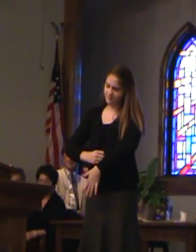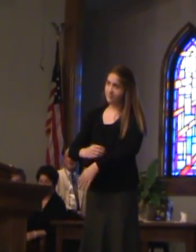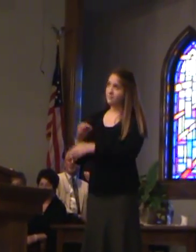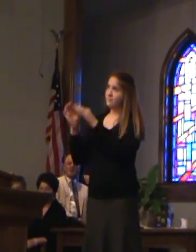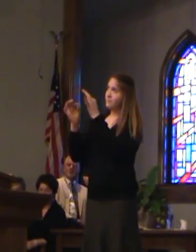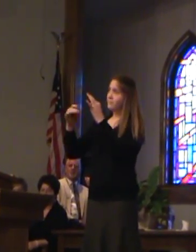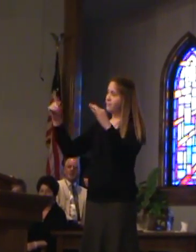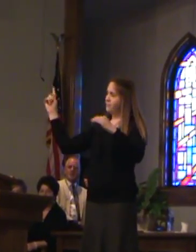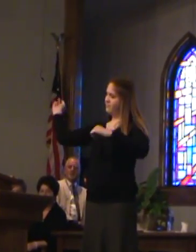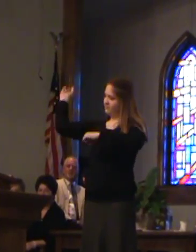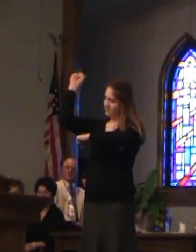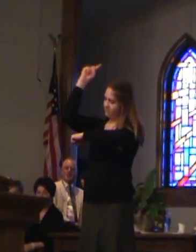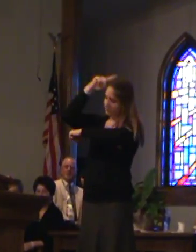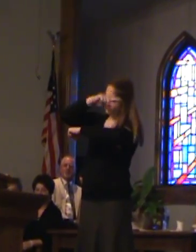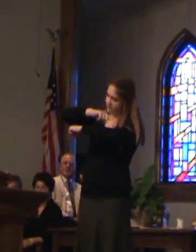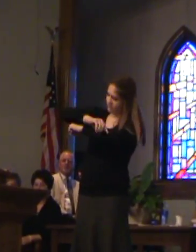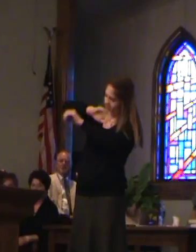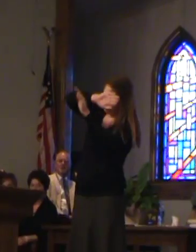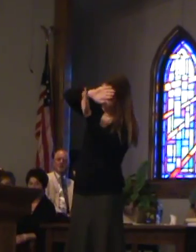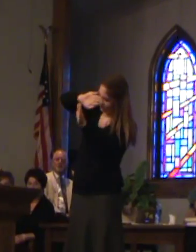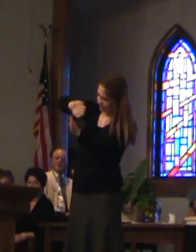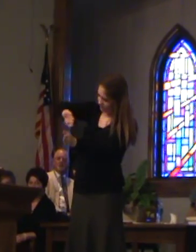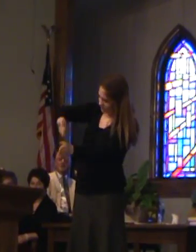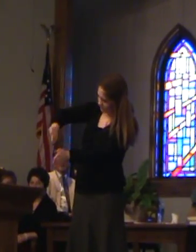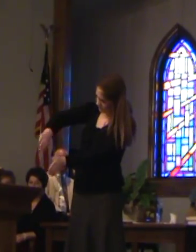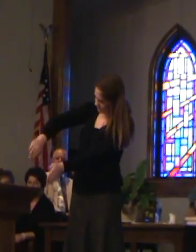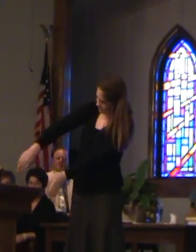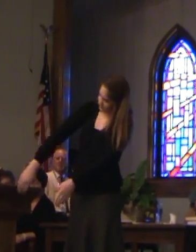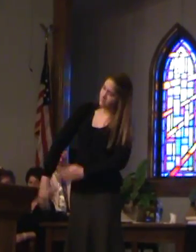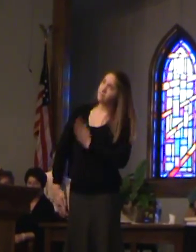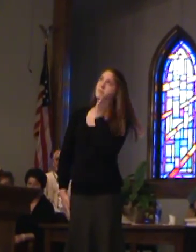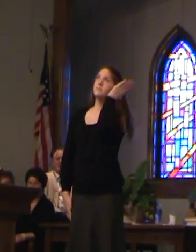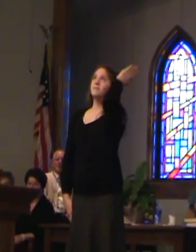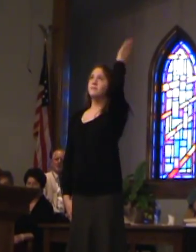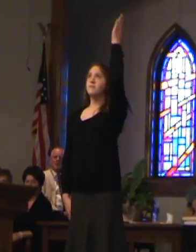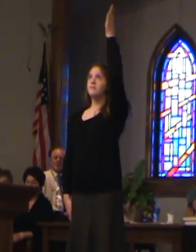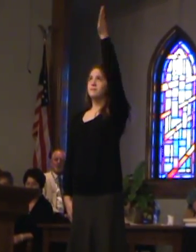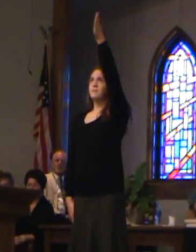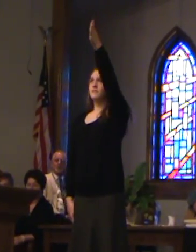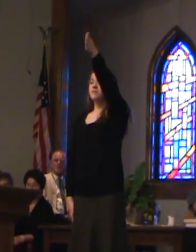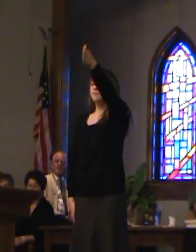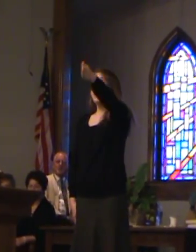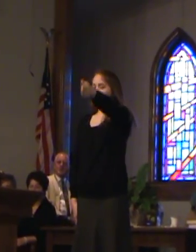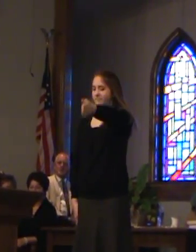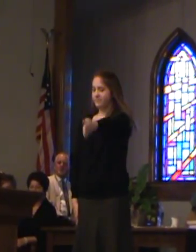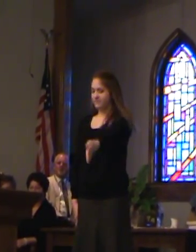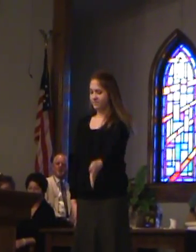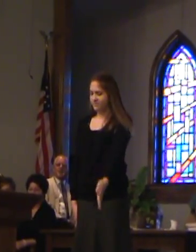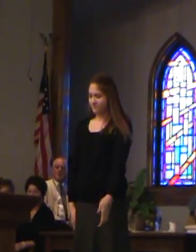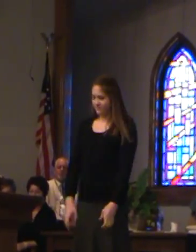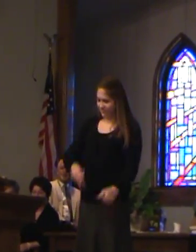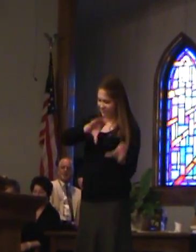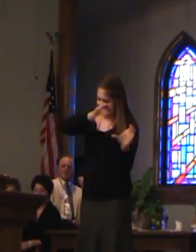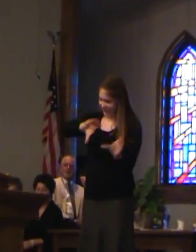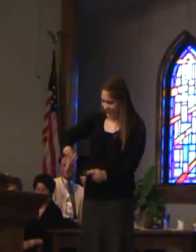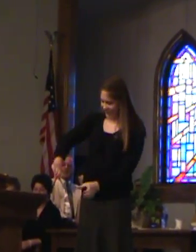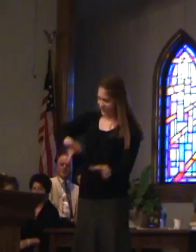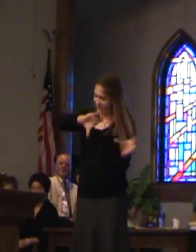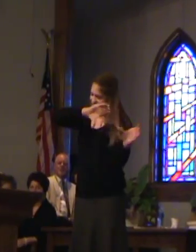But even perfect days can end in a rain But I know it's